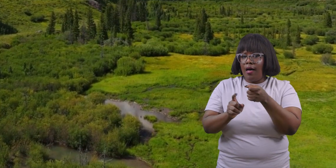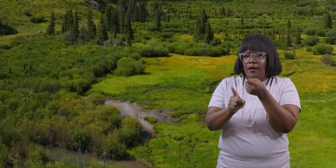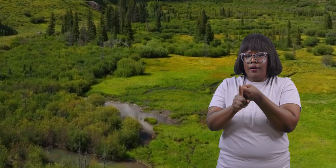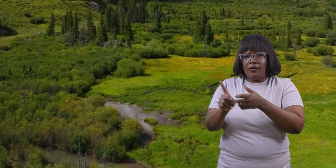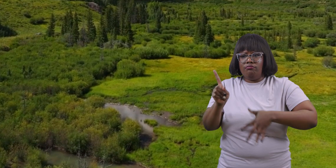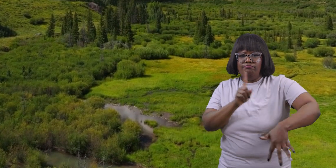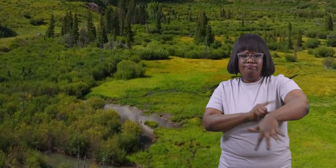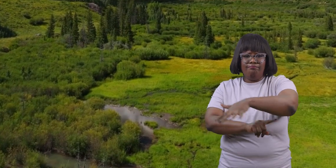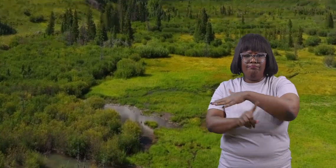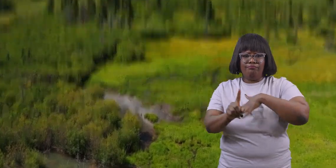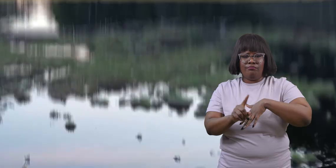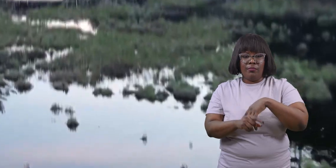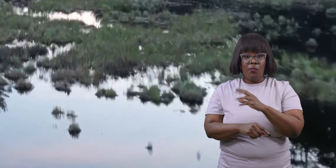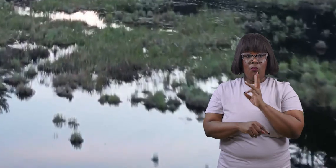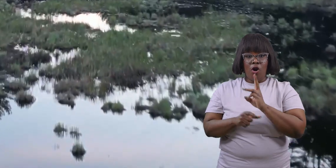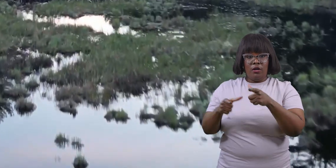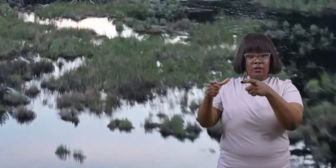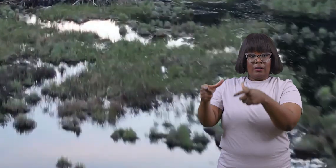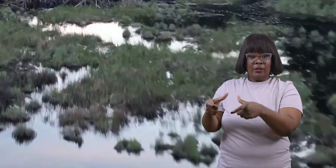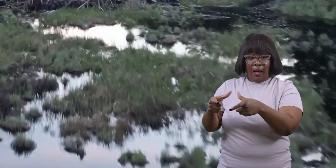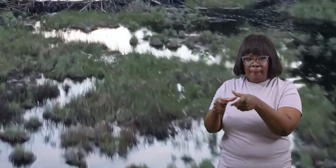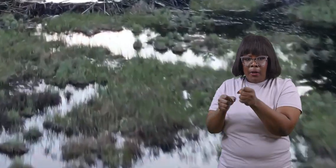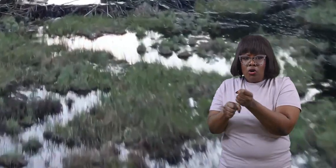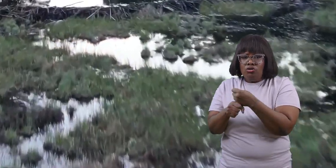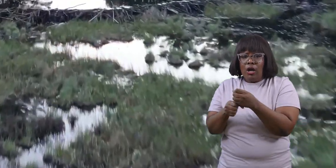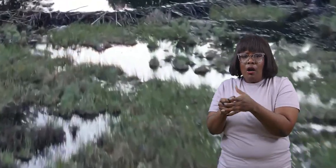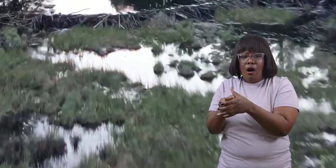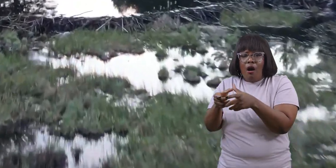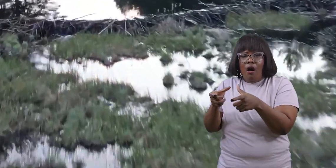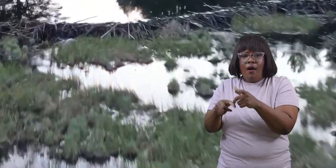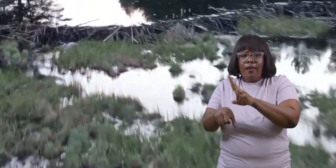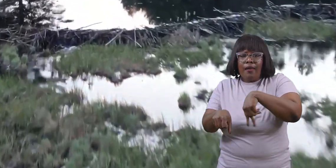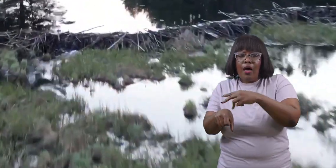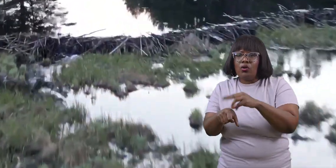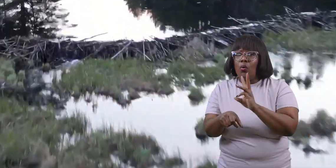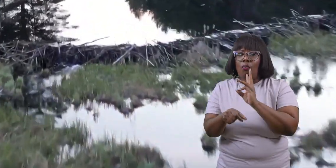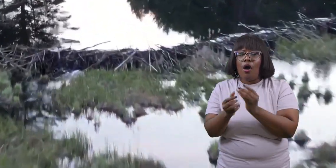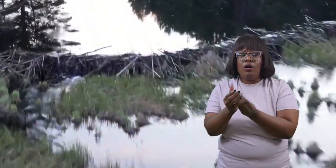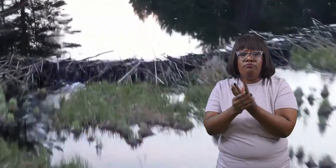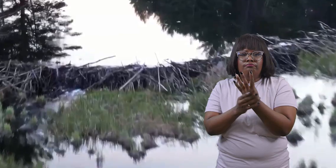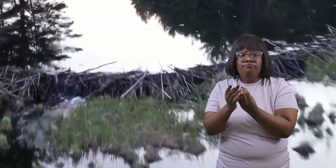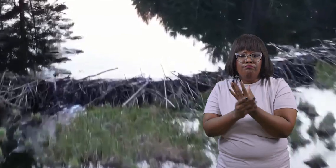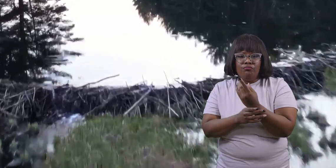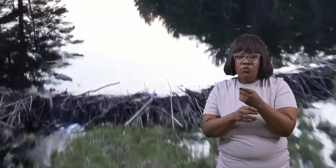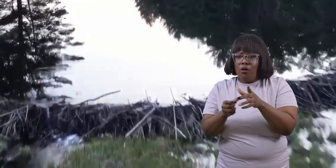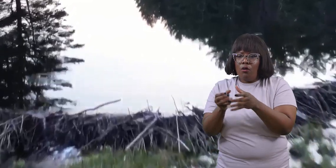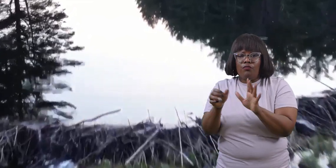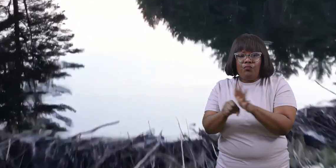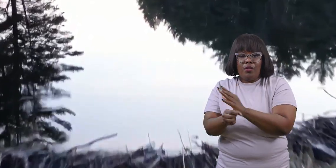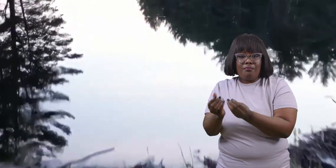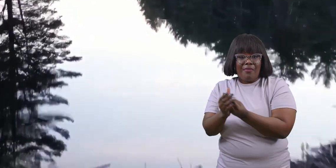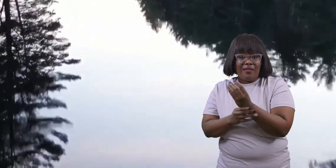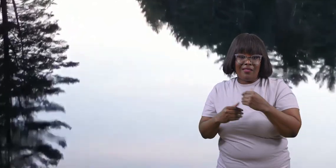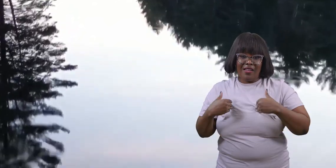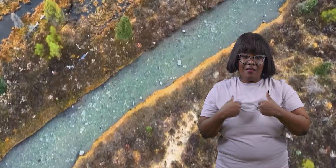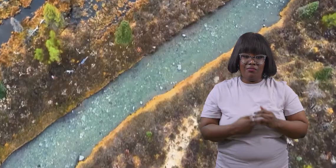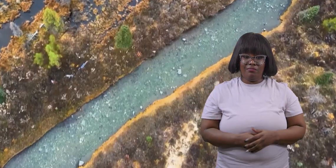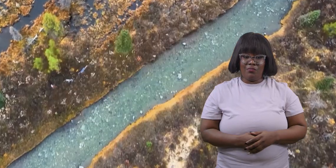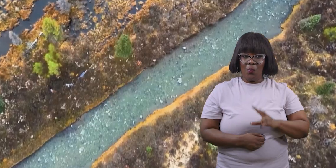landscapes the dams they build can create wetlands of natural water gardens full of plants and animals wetlands